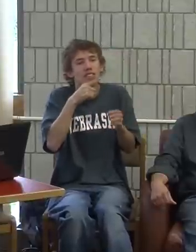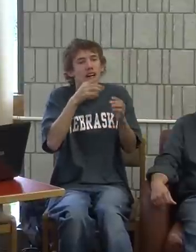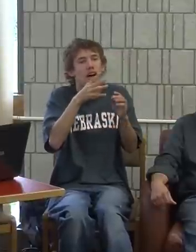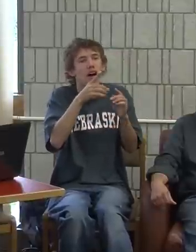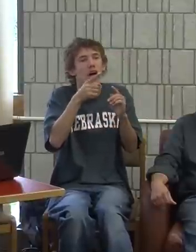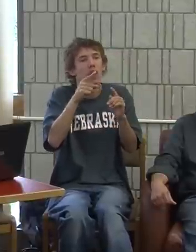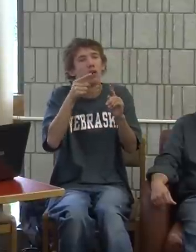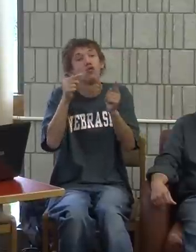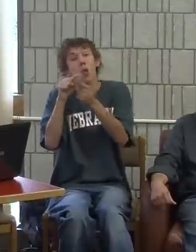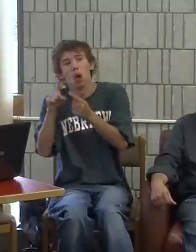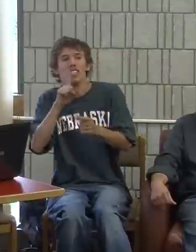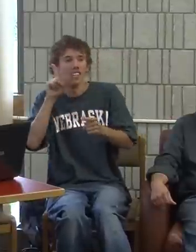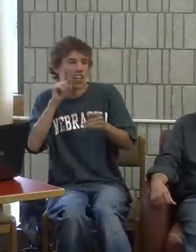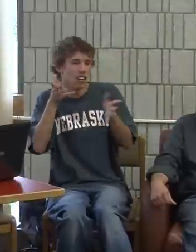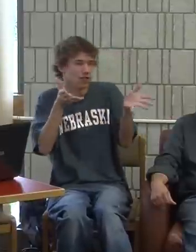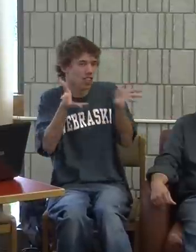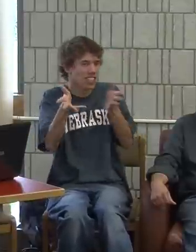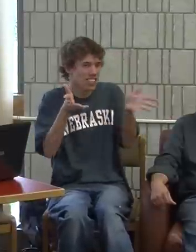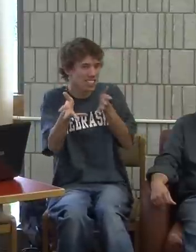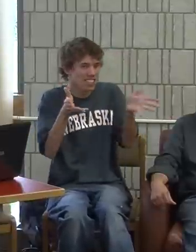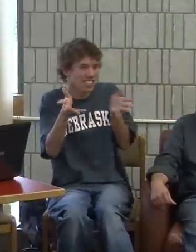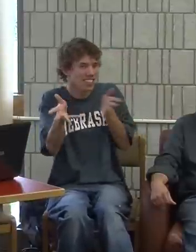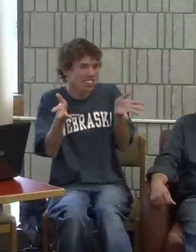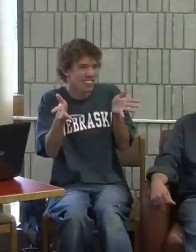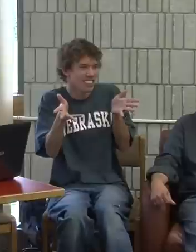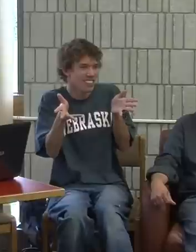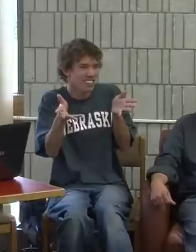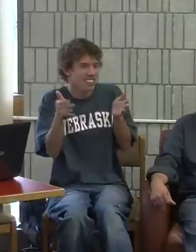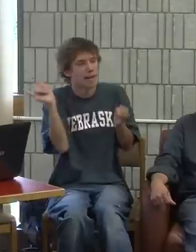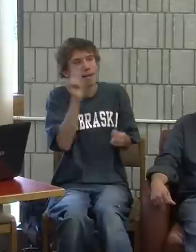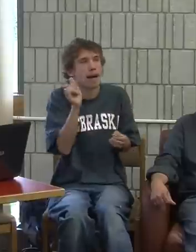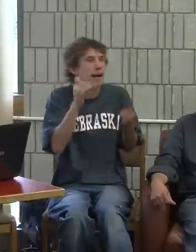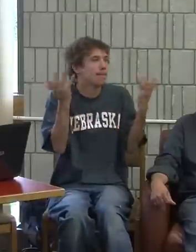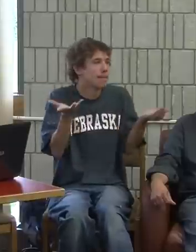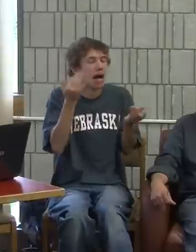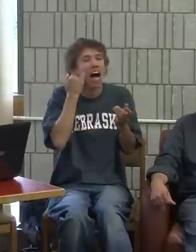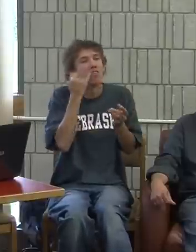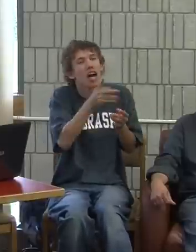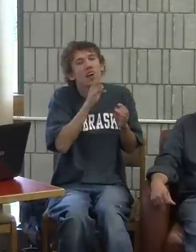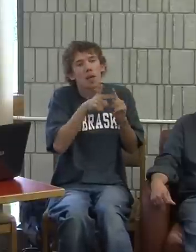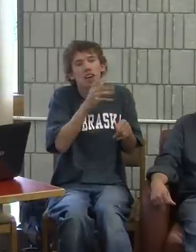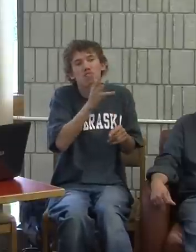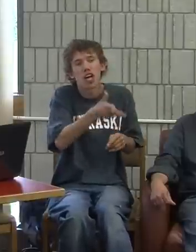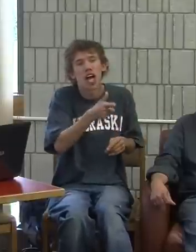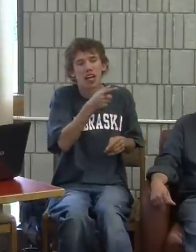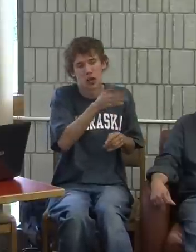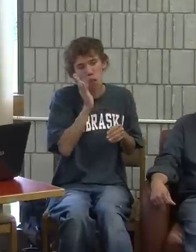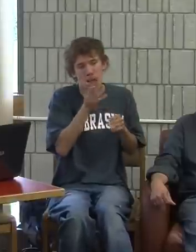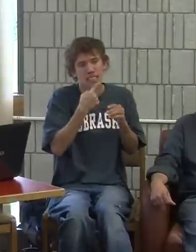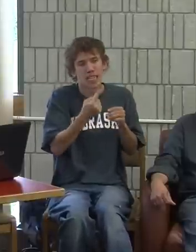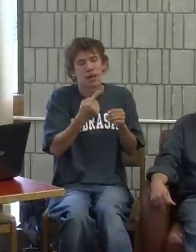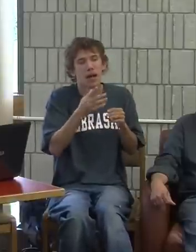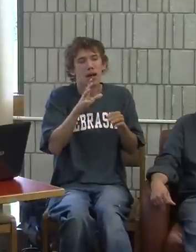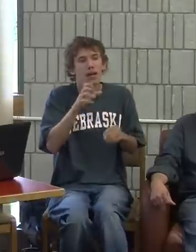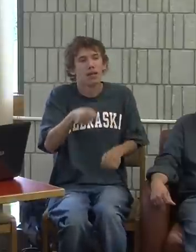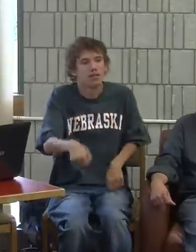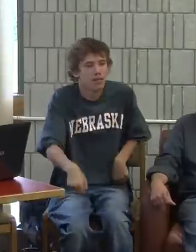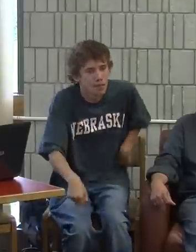of how hearing people gesture to deaf people. Like for example, if you're talking about